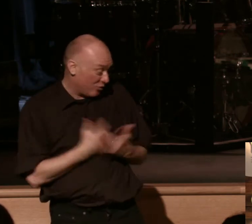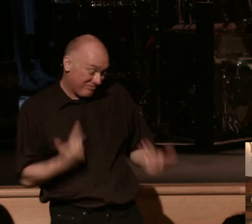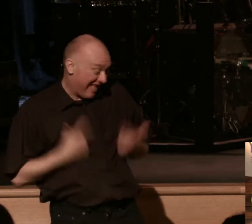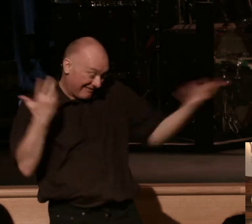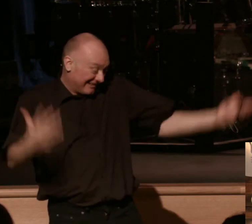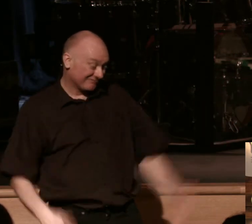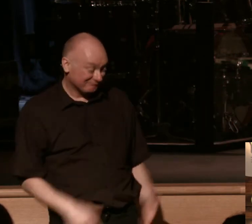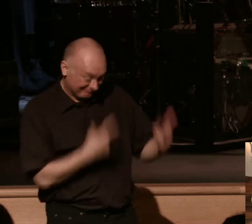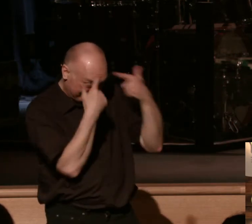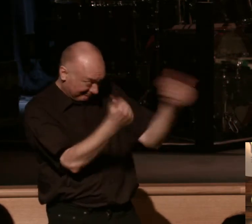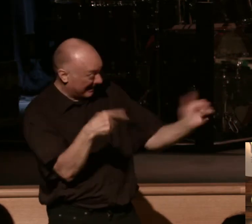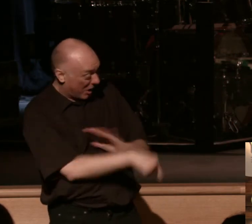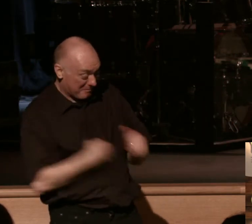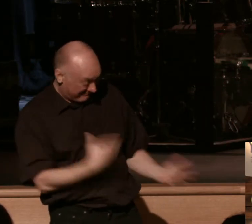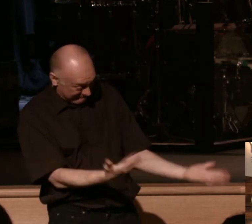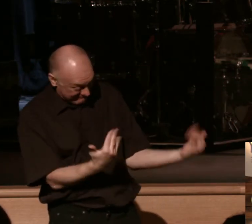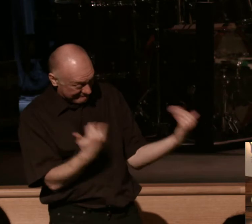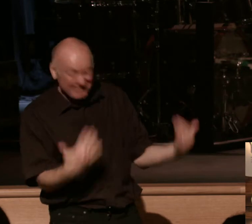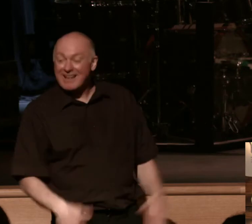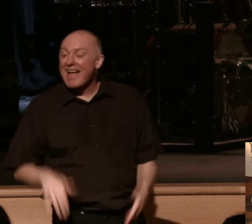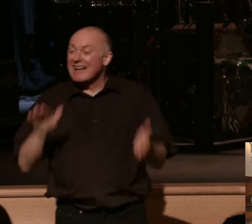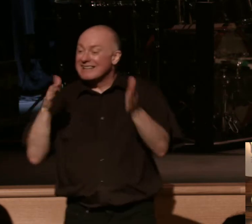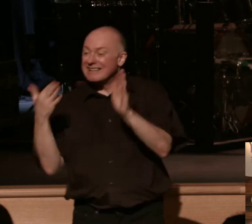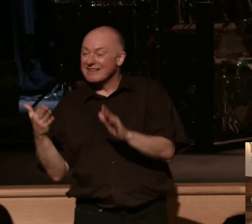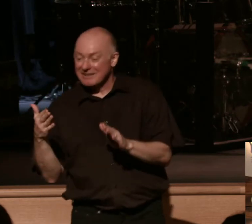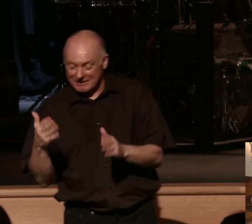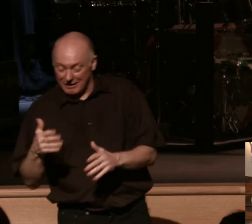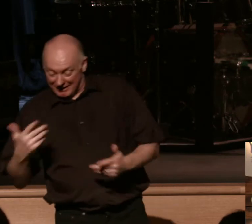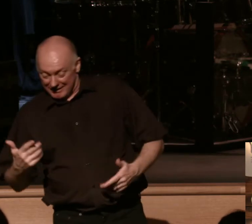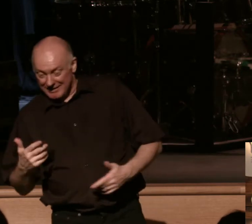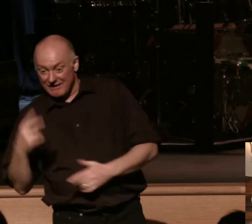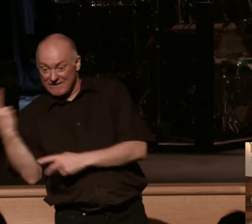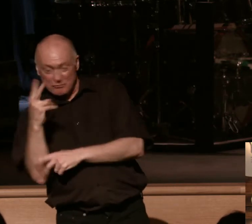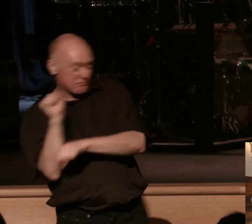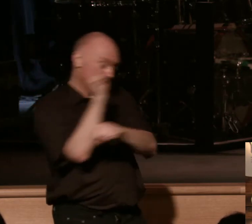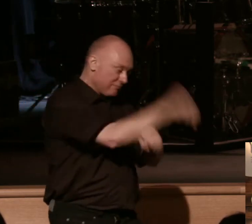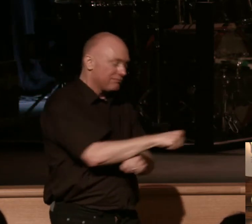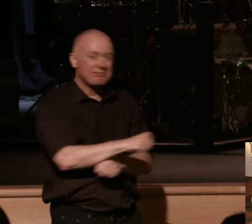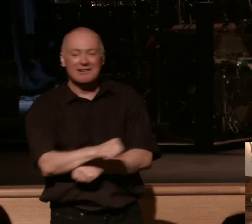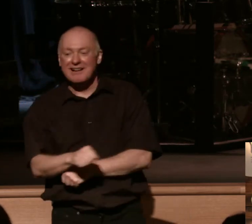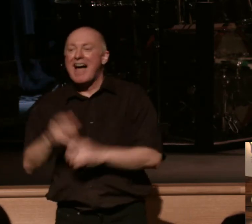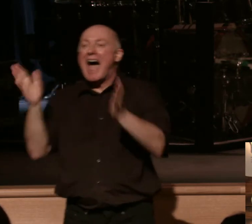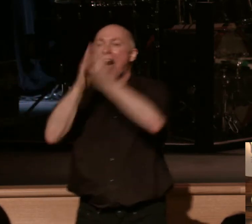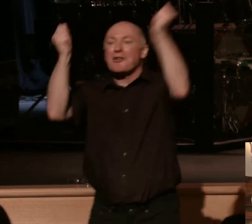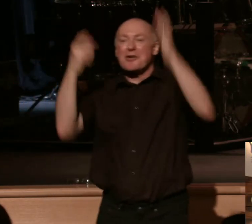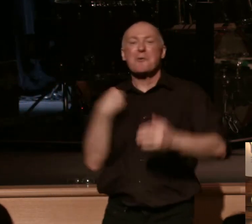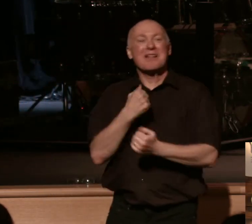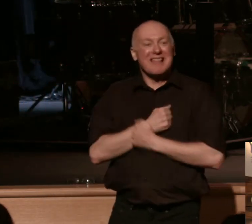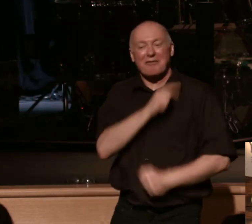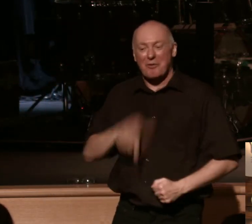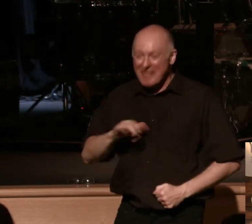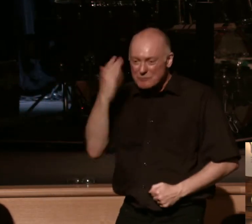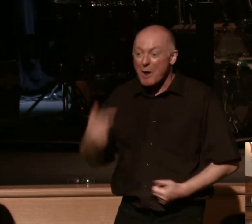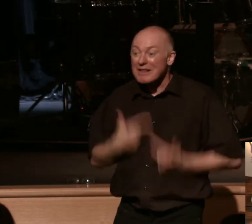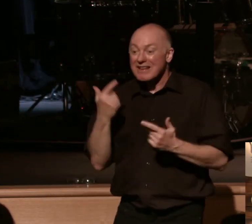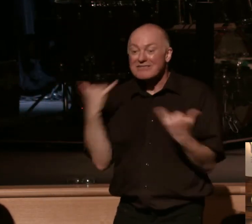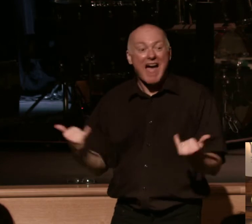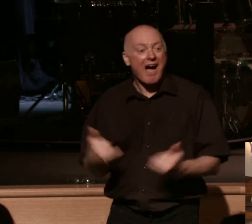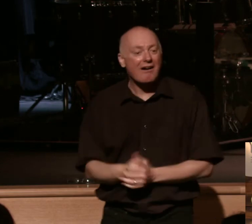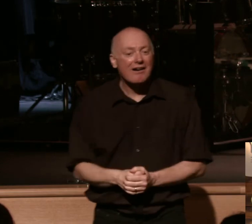time death has been swallowed up in victory praise the Lord hallelujah we love the Lord that's why we live right now it's right to